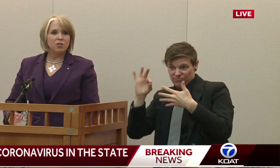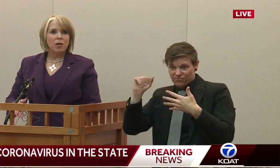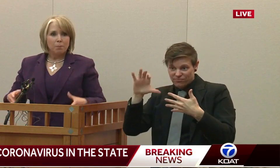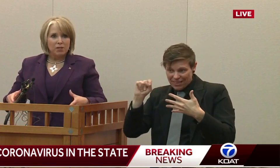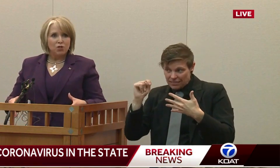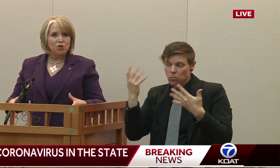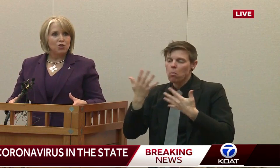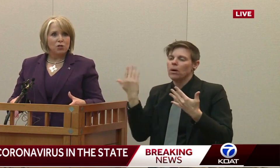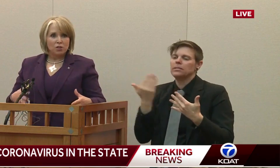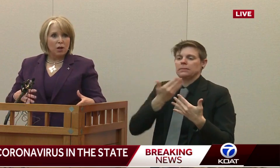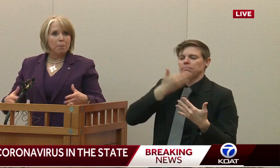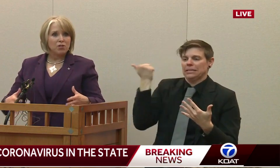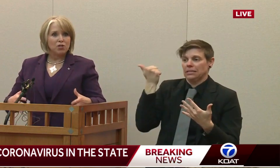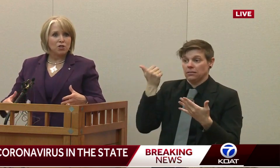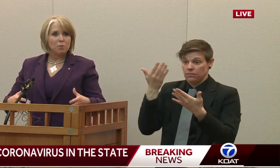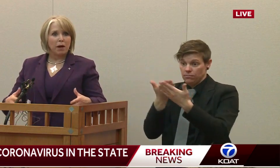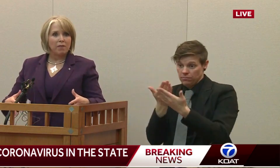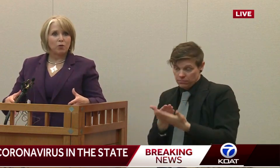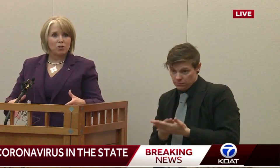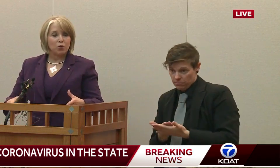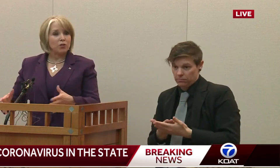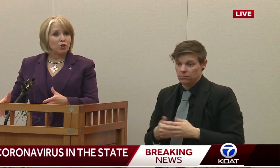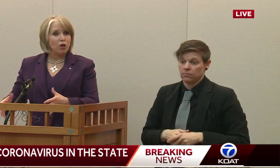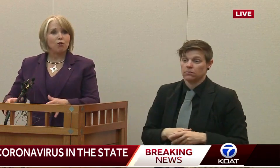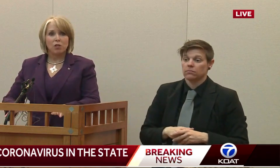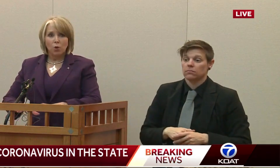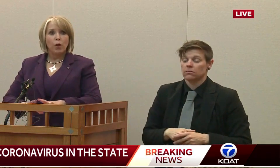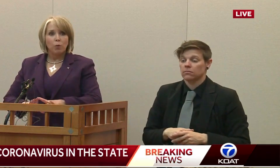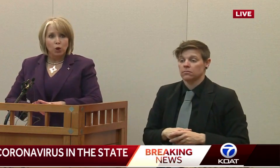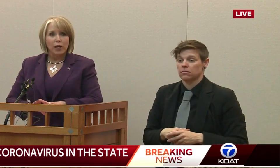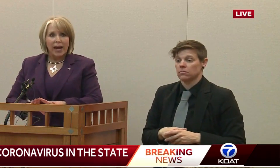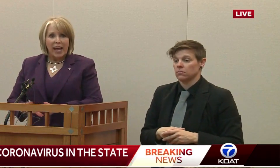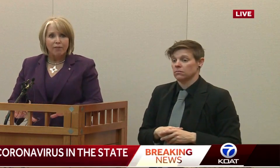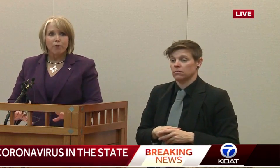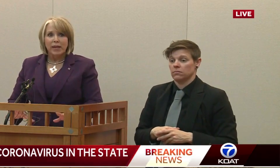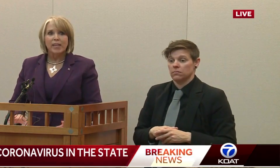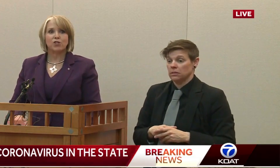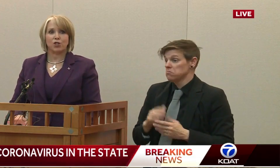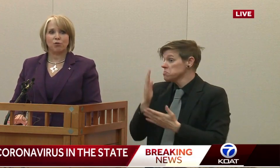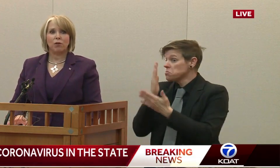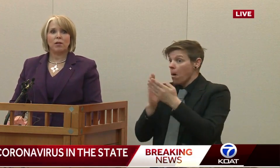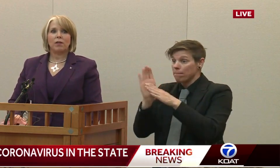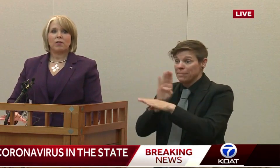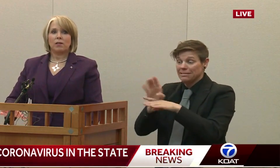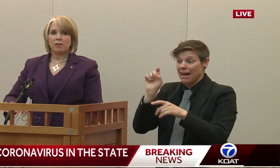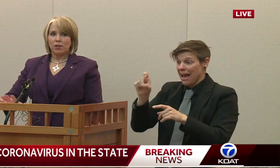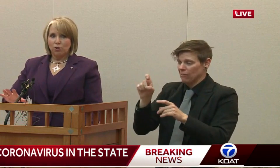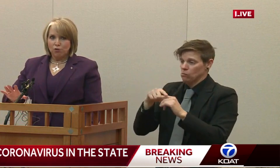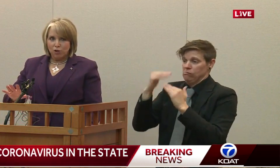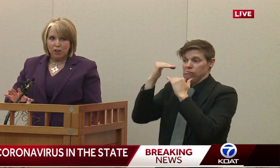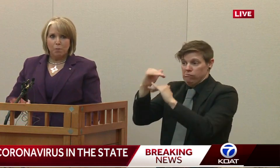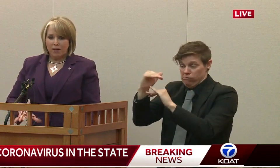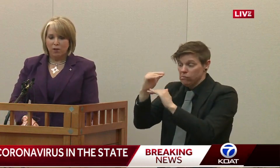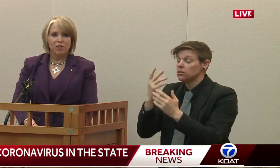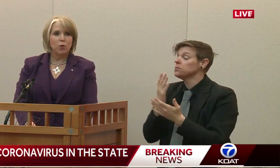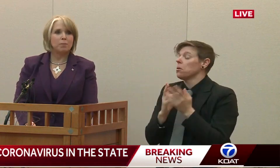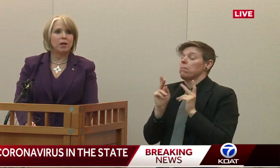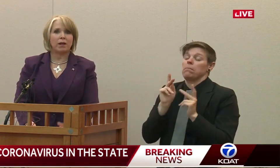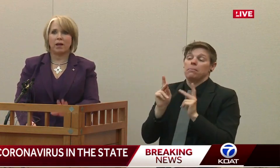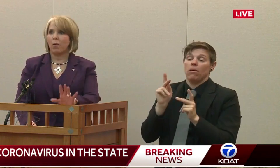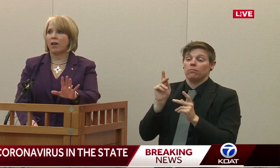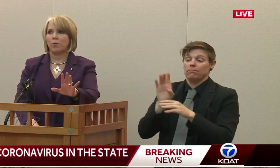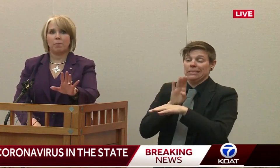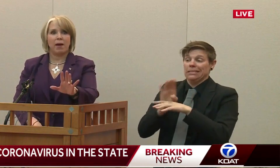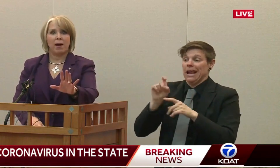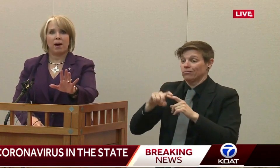That means businesses, some businesses might have to restrict or close. We will look at every issue you should expect on this